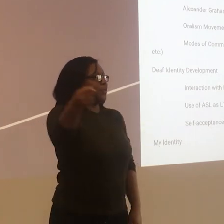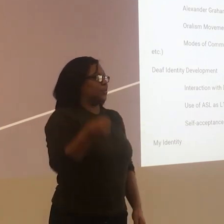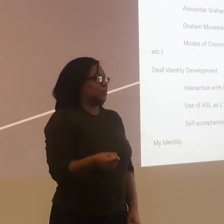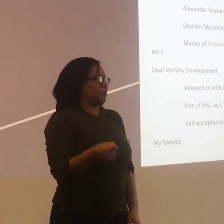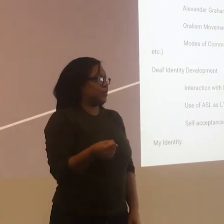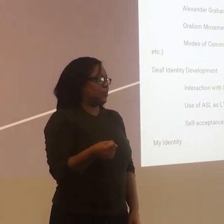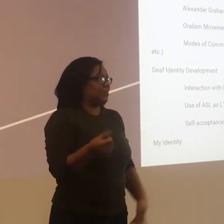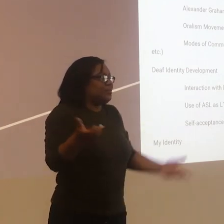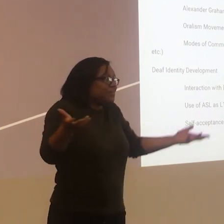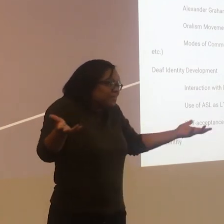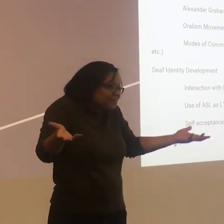Get a live person.